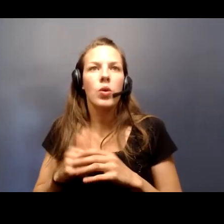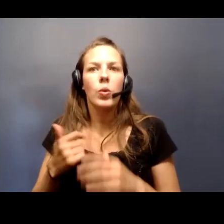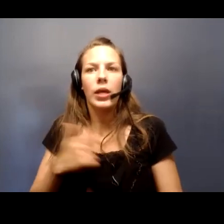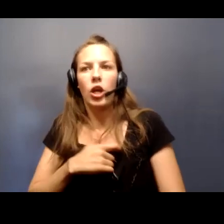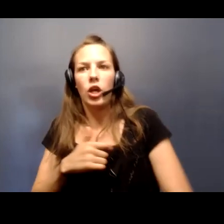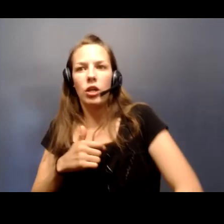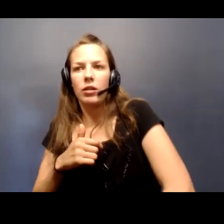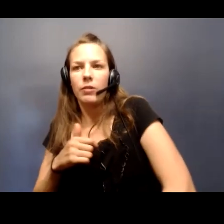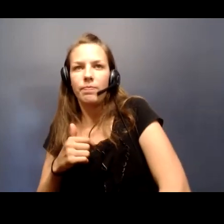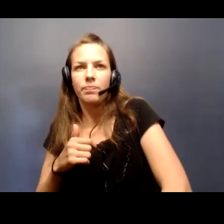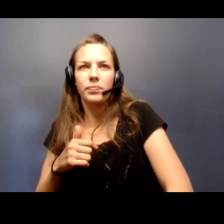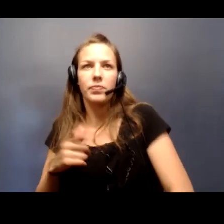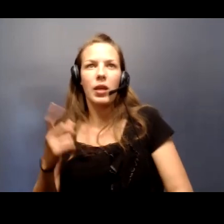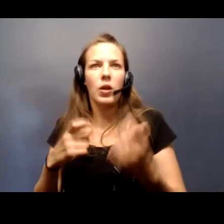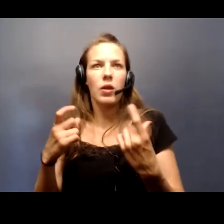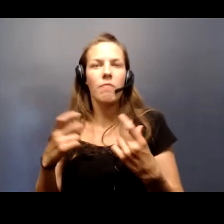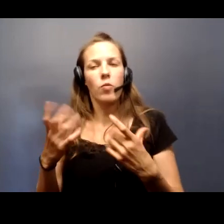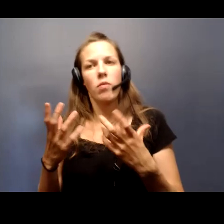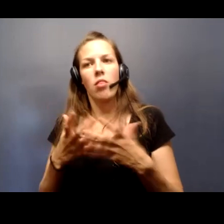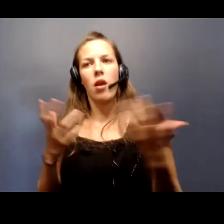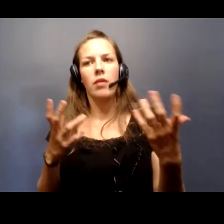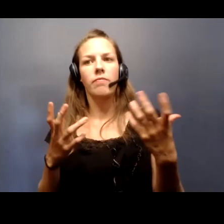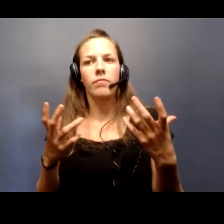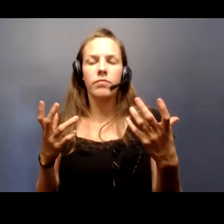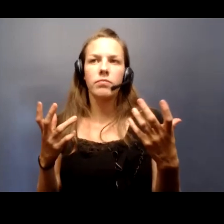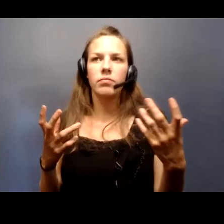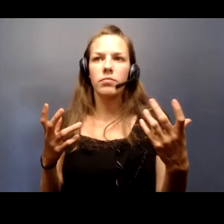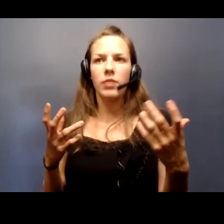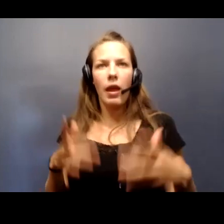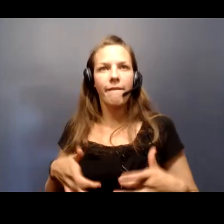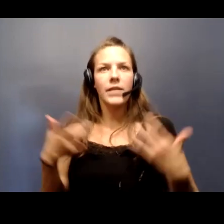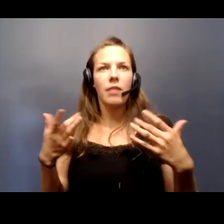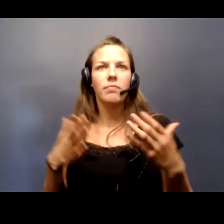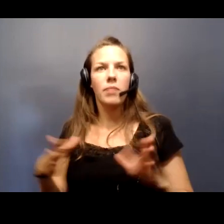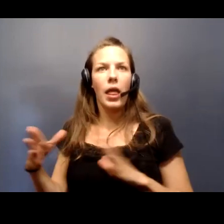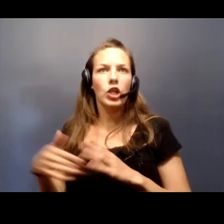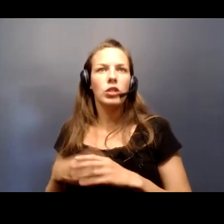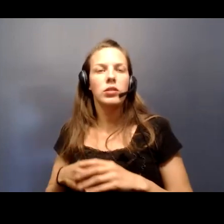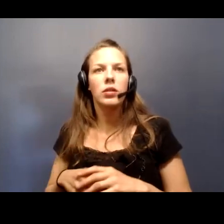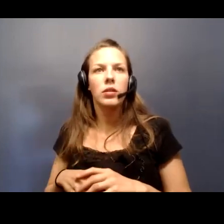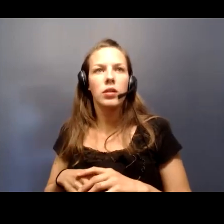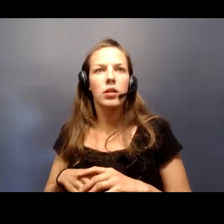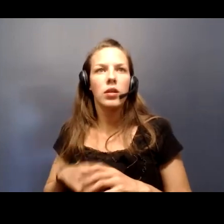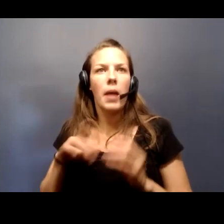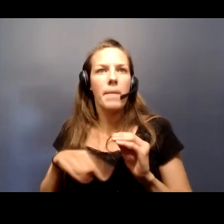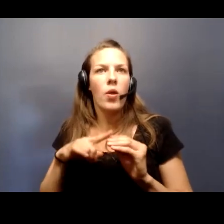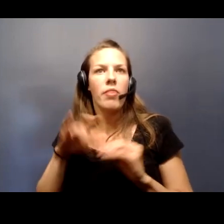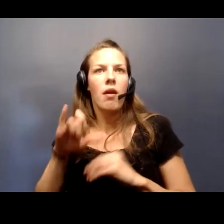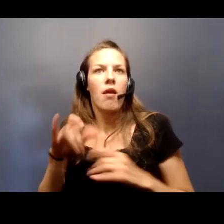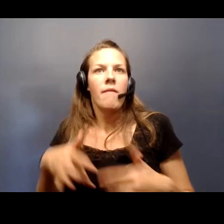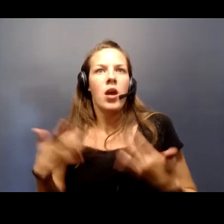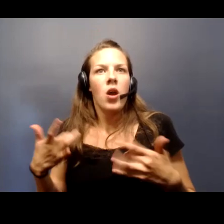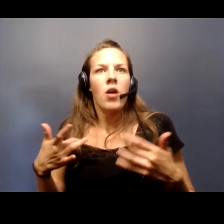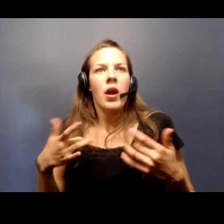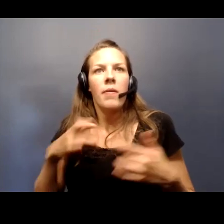from a fair number of event planners about events that range from